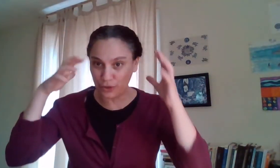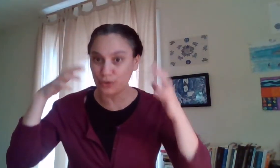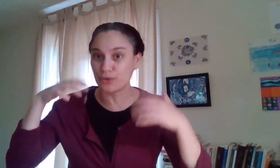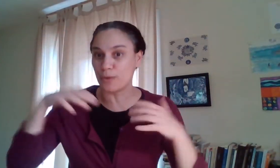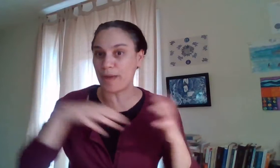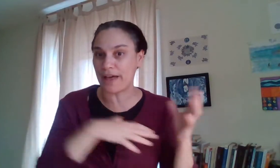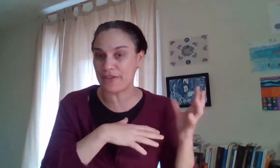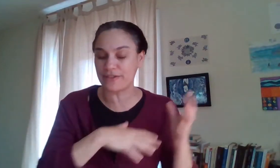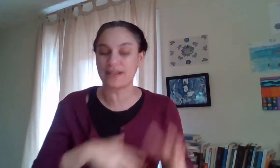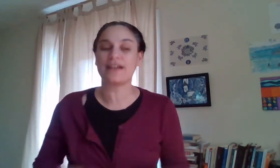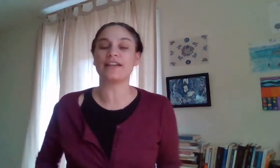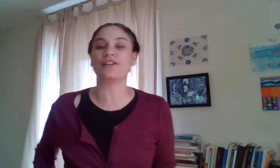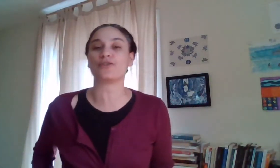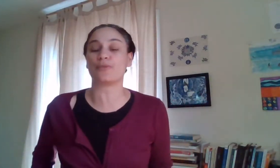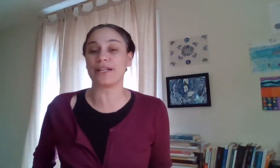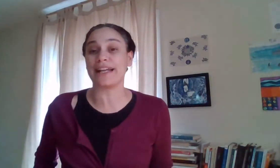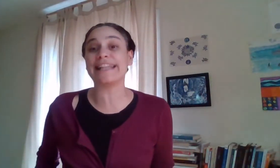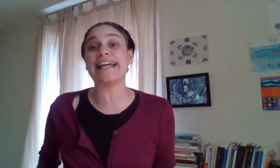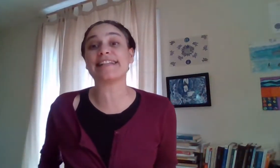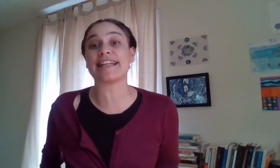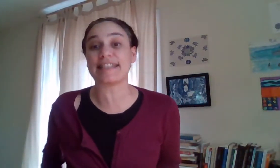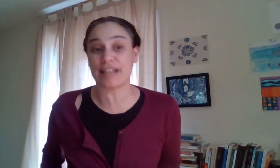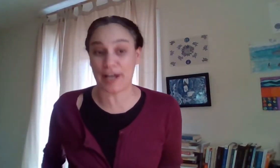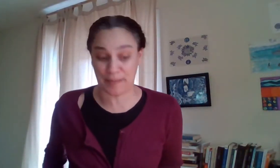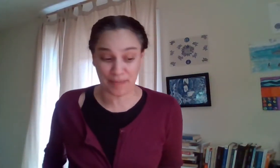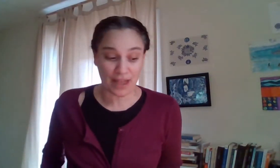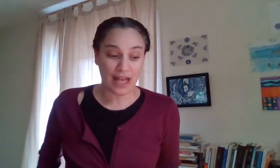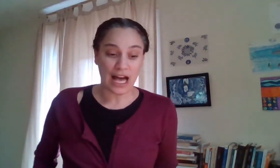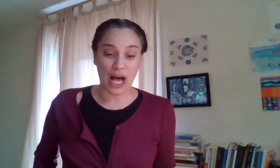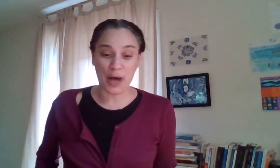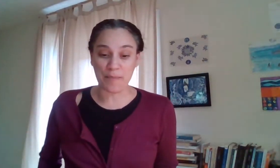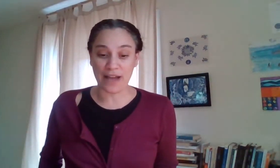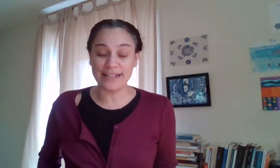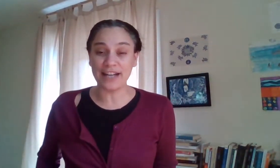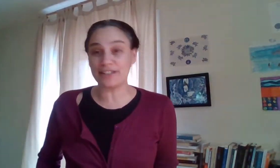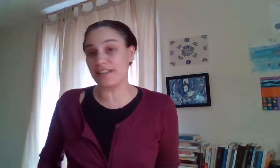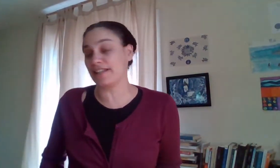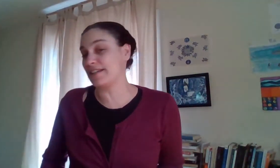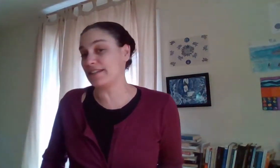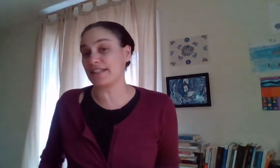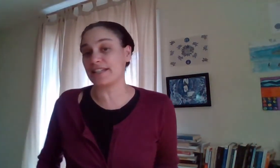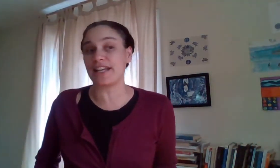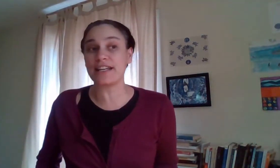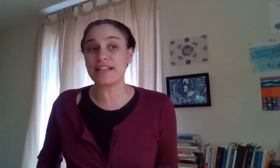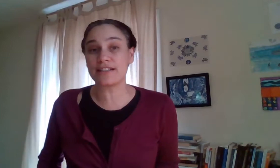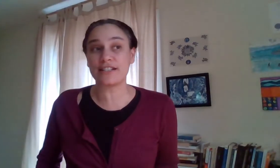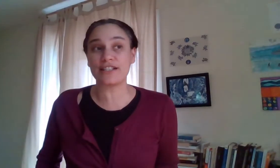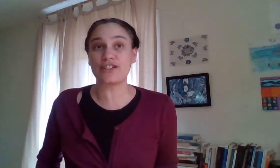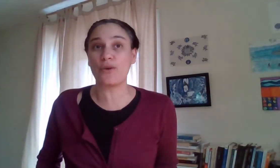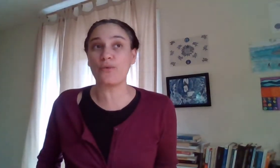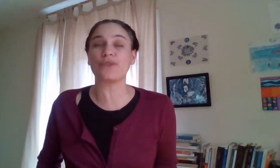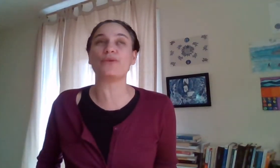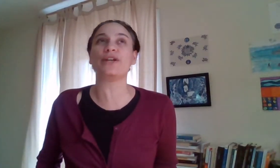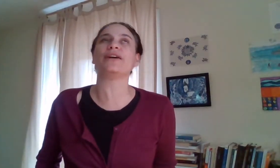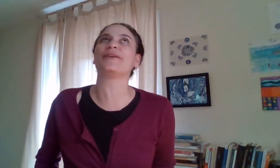neuropaths in your brain and that takes time um another thing that it can take it it's you know we we